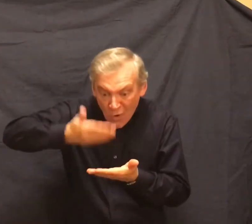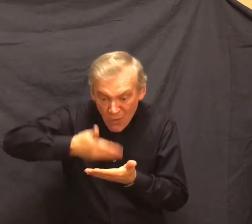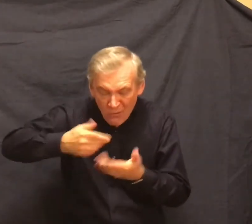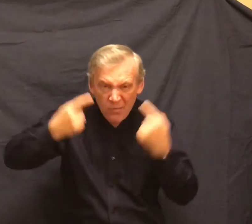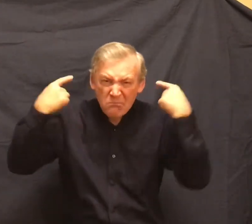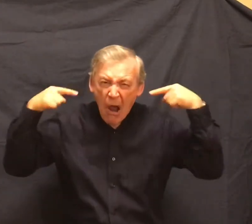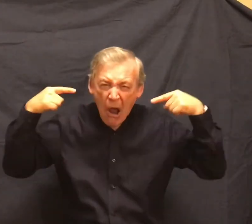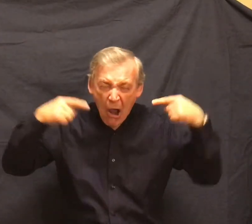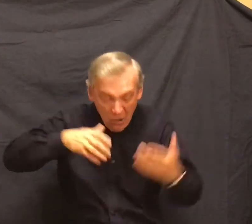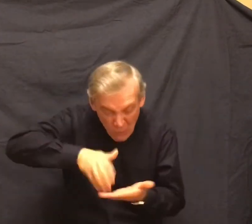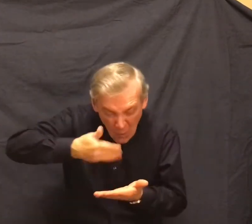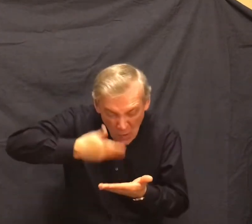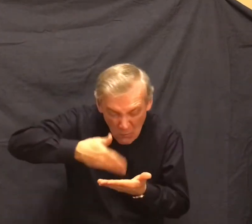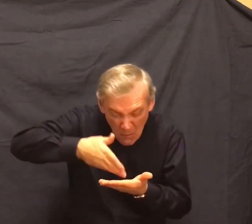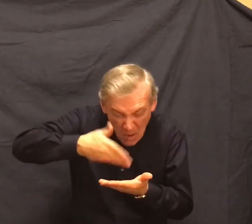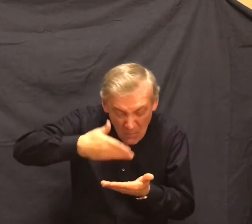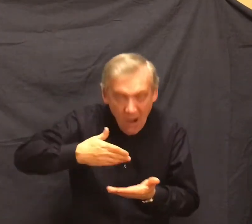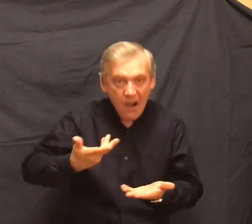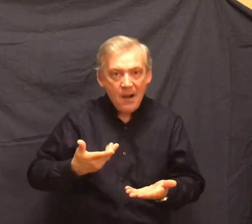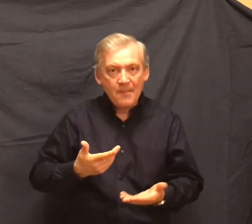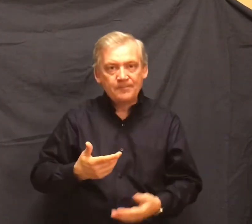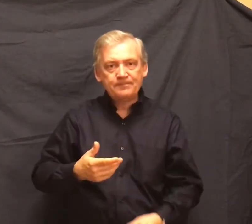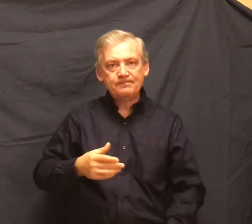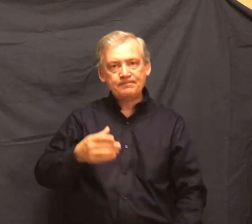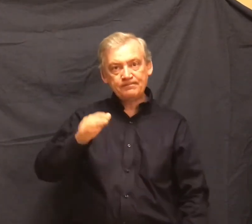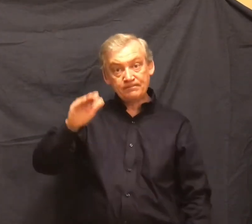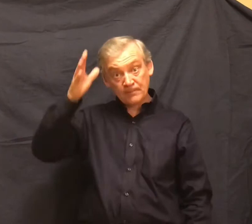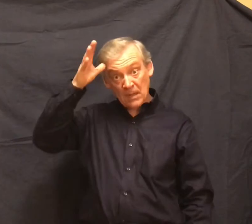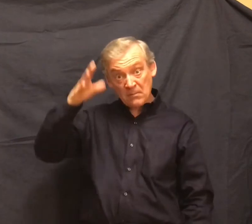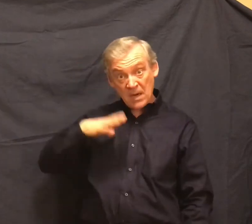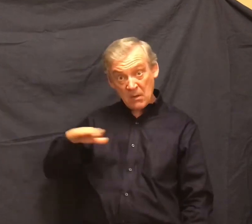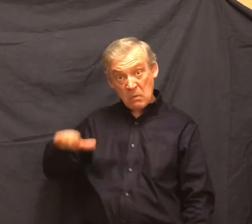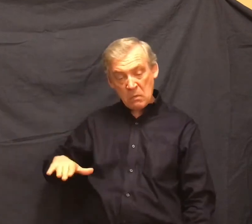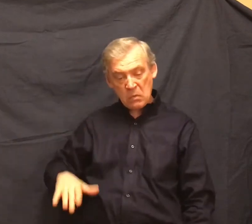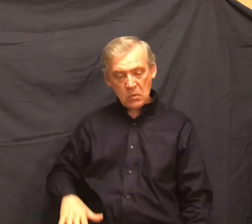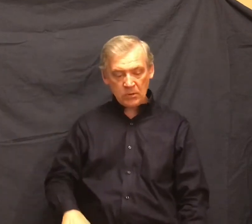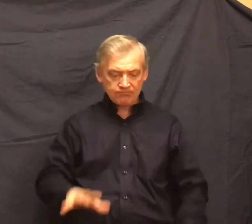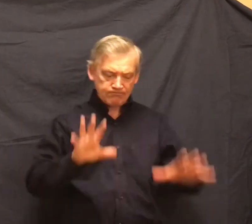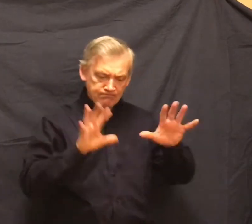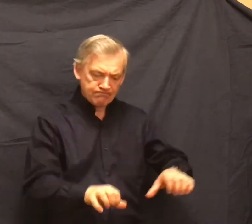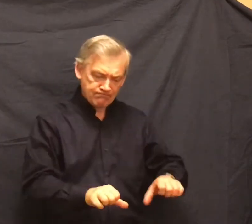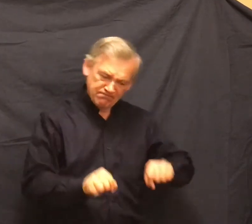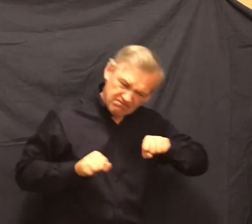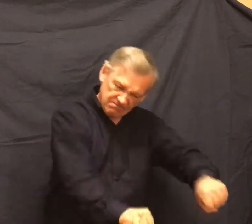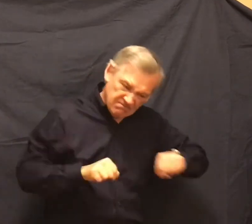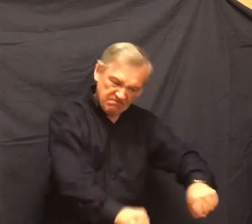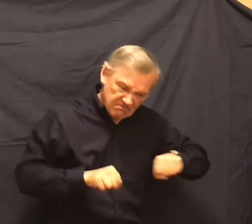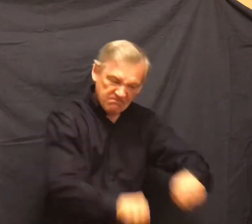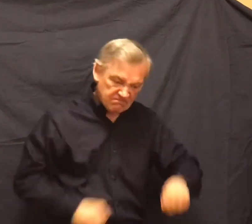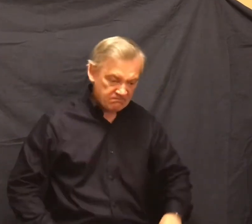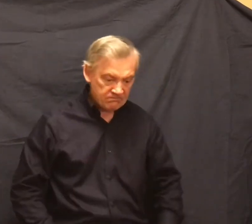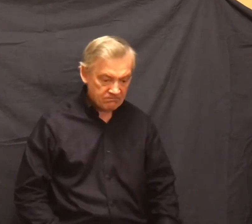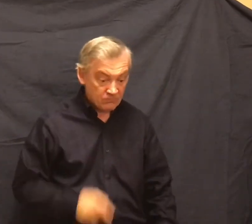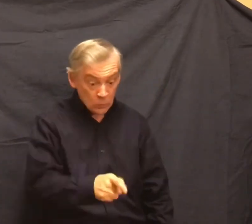The small man leaned over and shook him by the shoulder. Lenny, you're gonna be sick like you was last night.